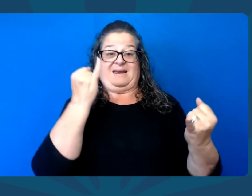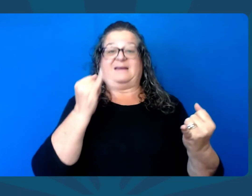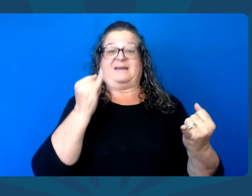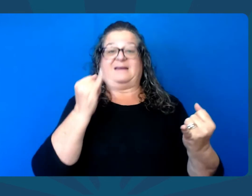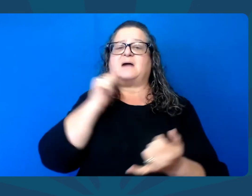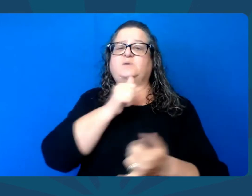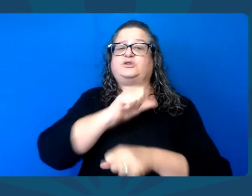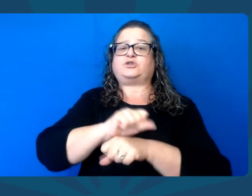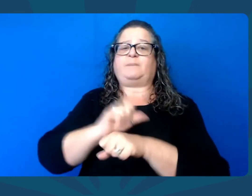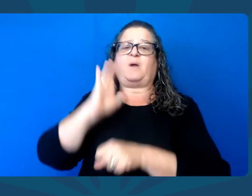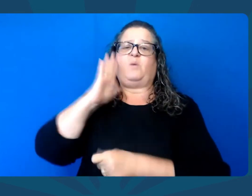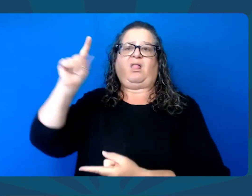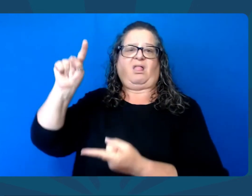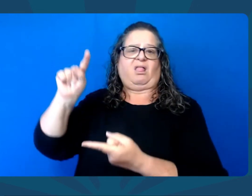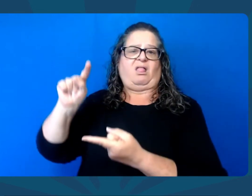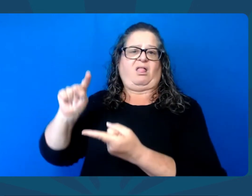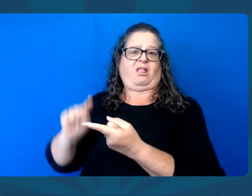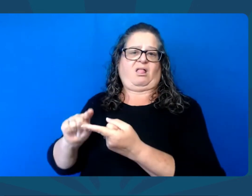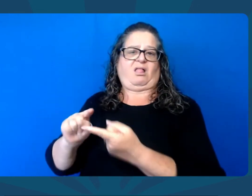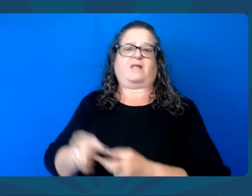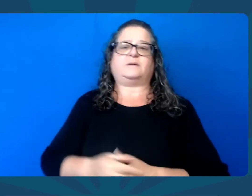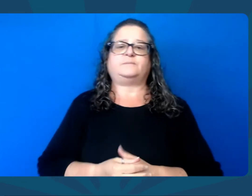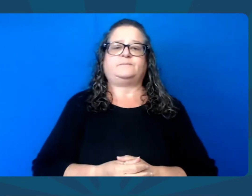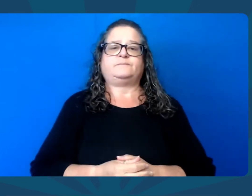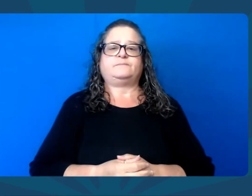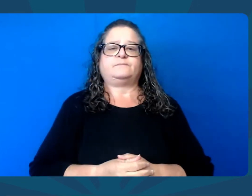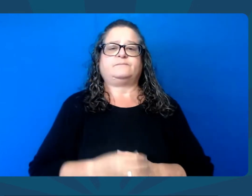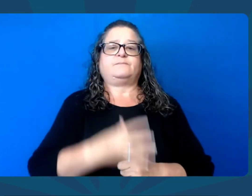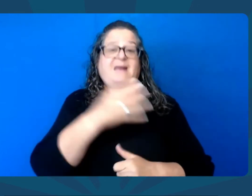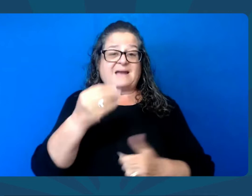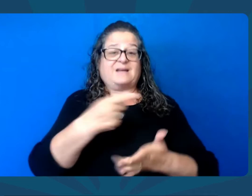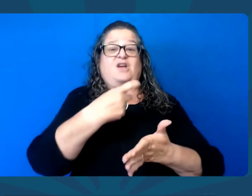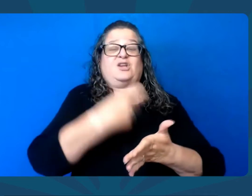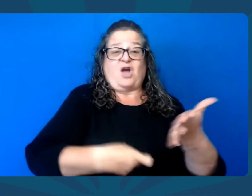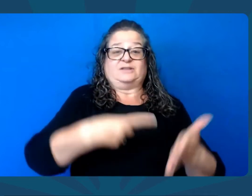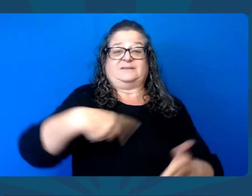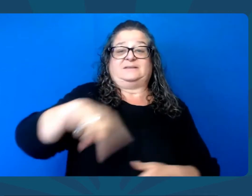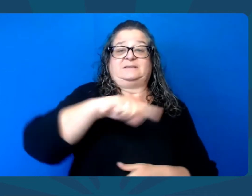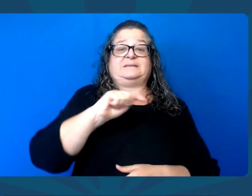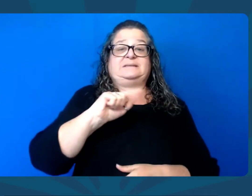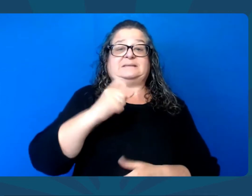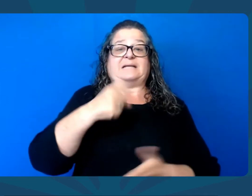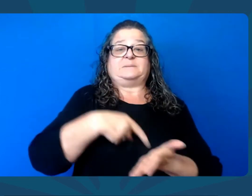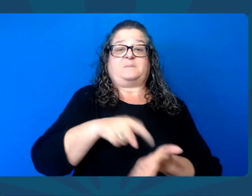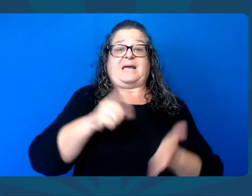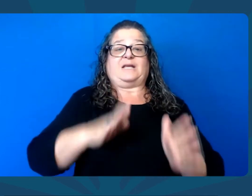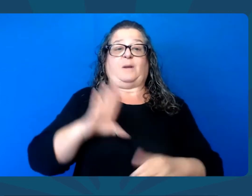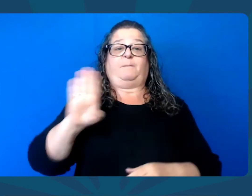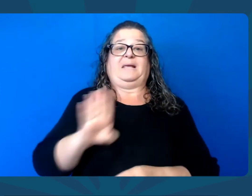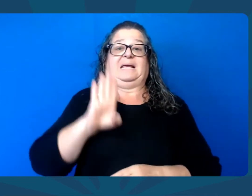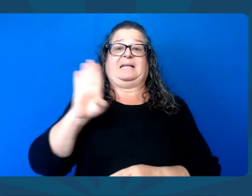and ideas that will eliminate Arizona jobs and cost